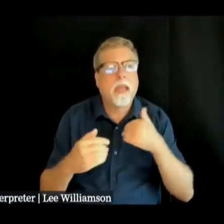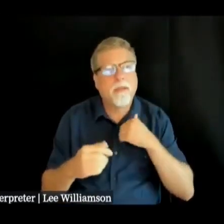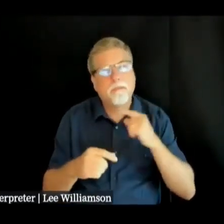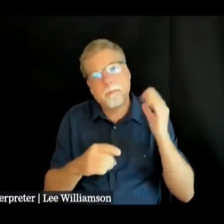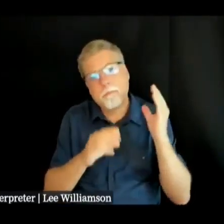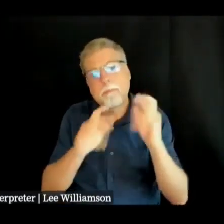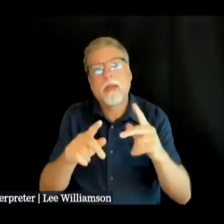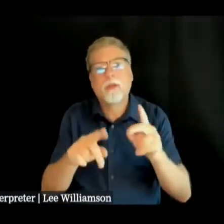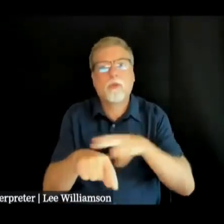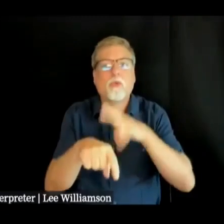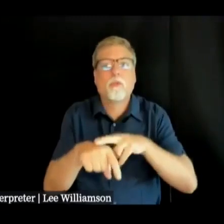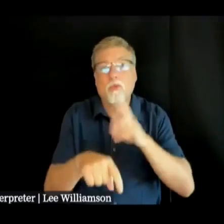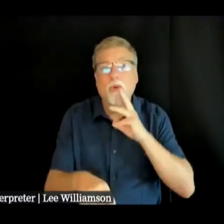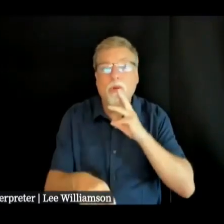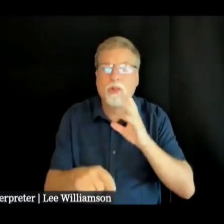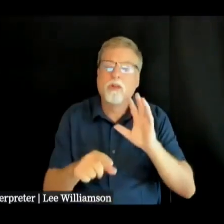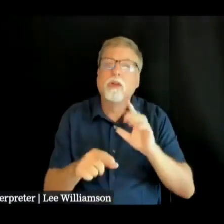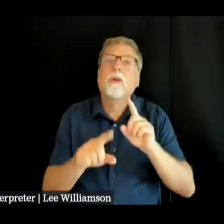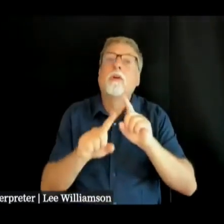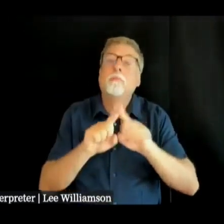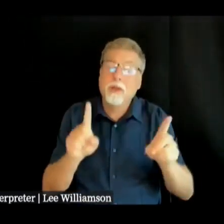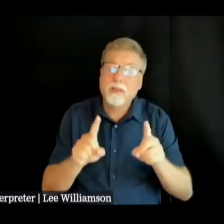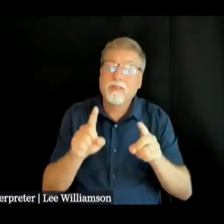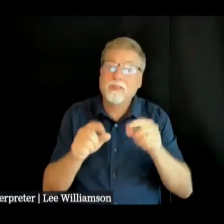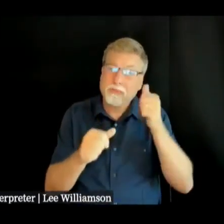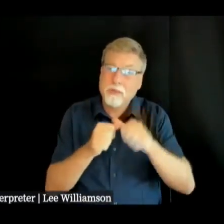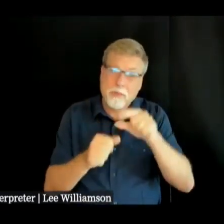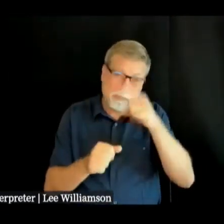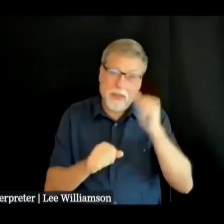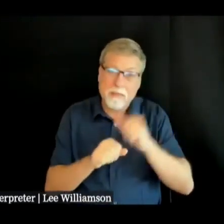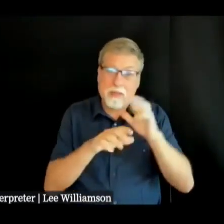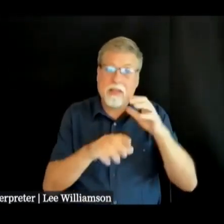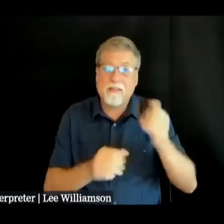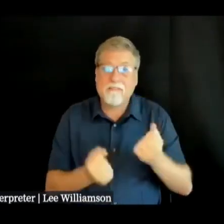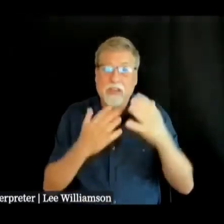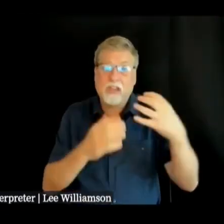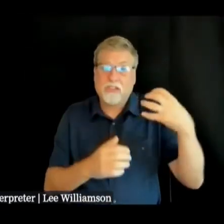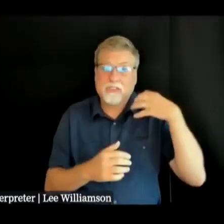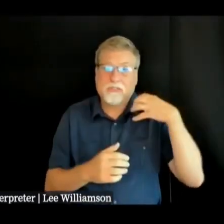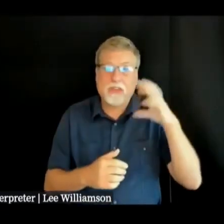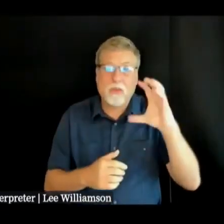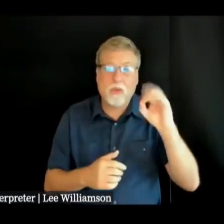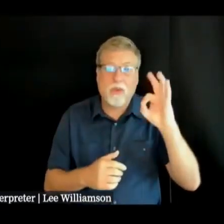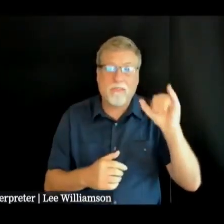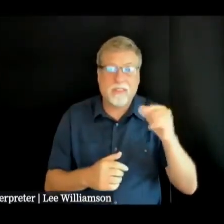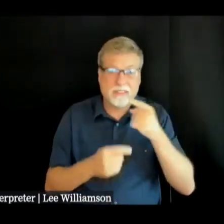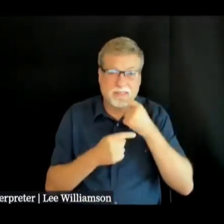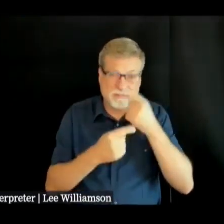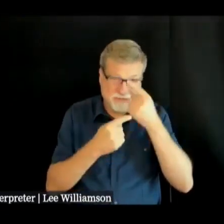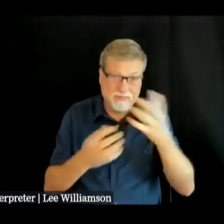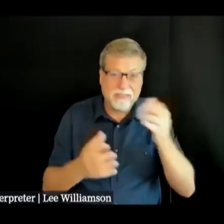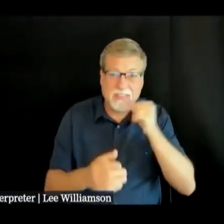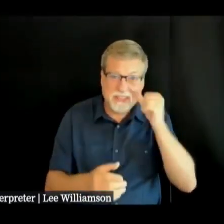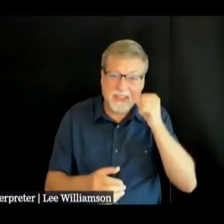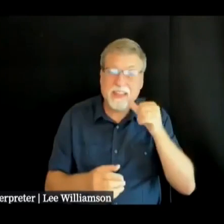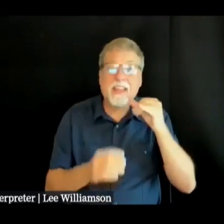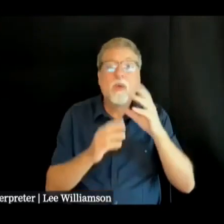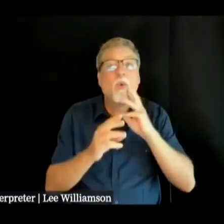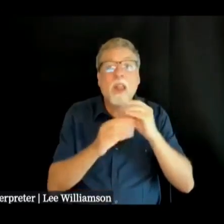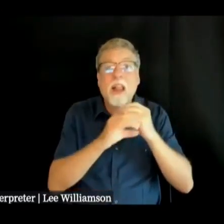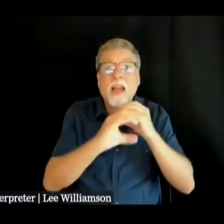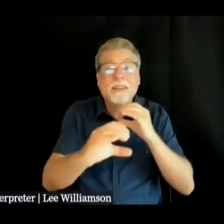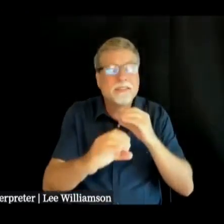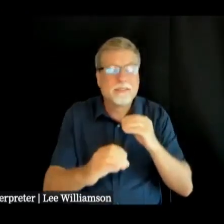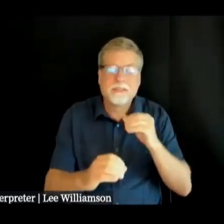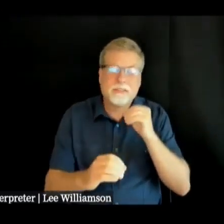like black mountain fire chief coffee said yesterday there are breaks in these lines there are fire